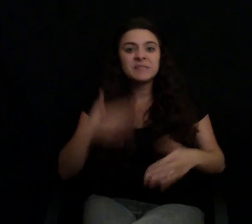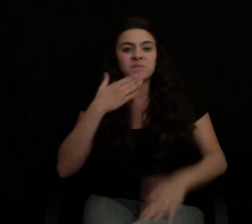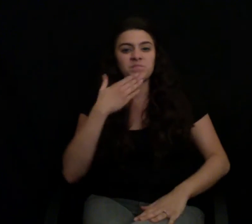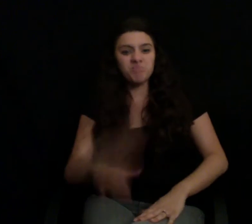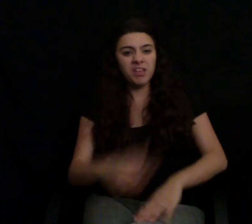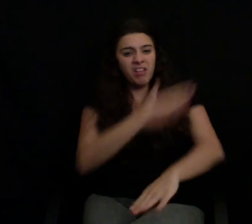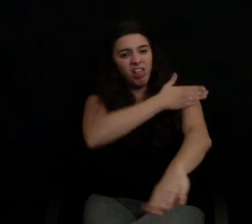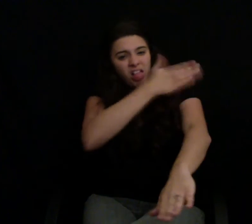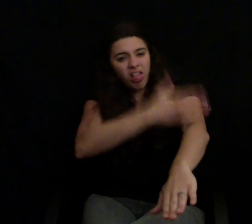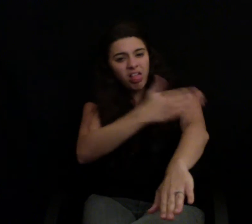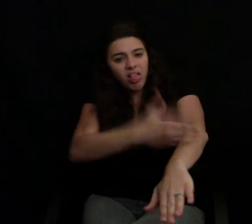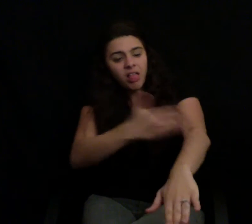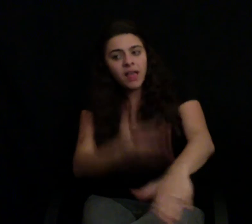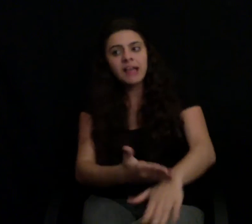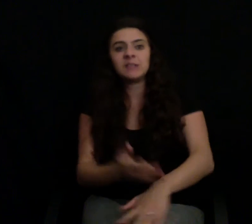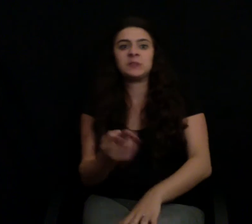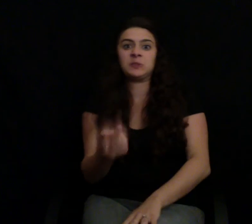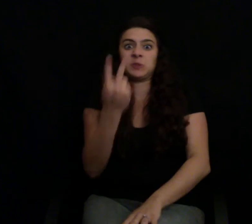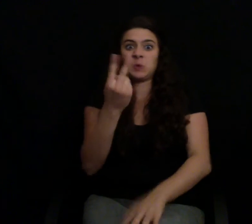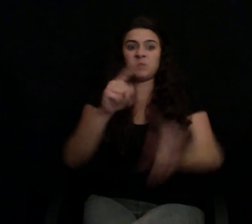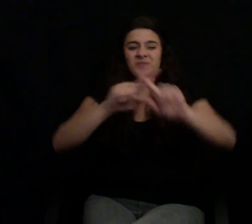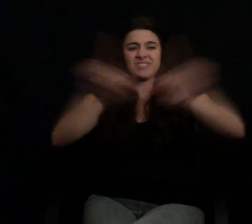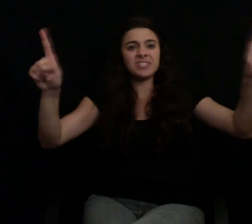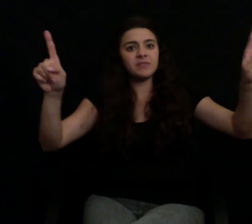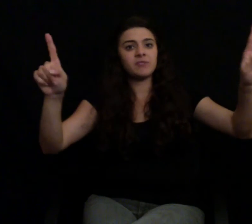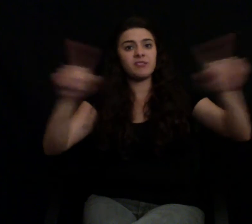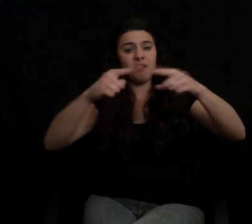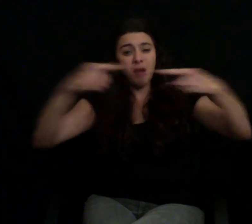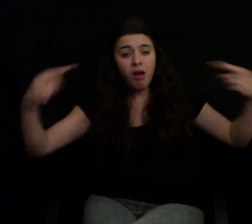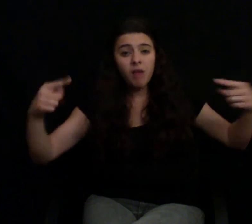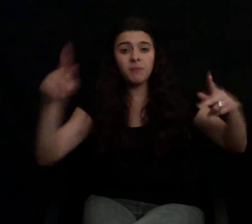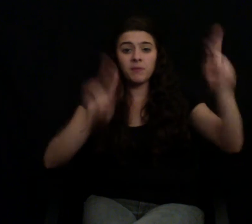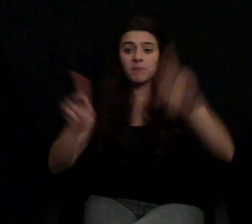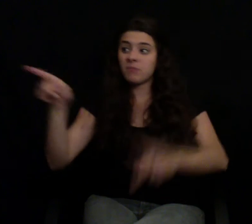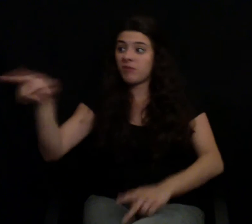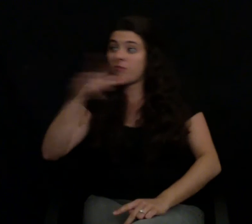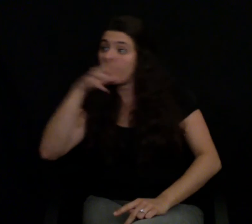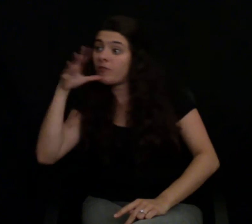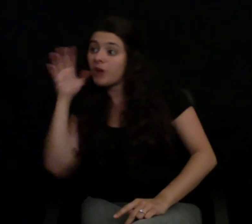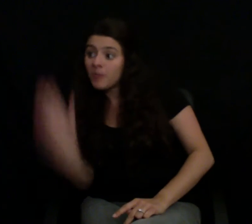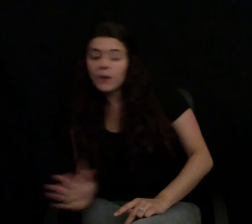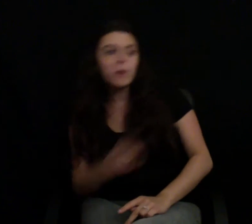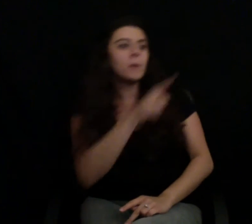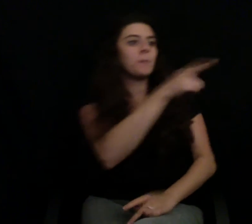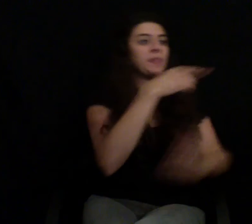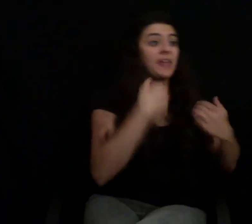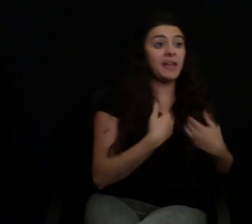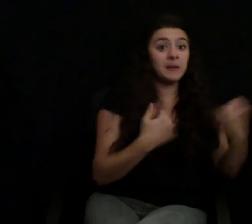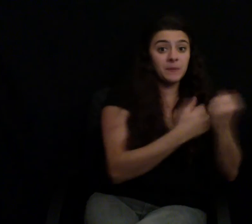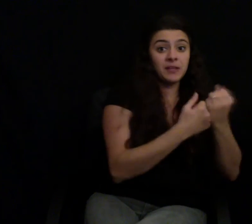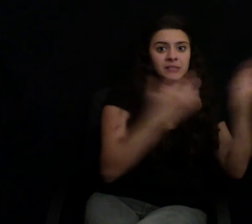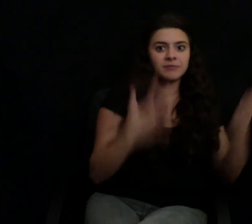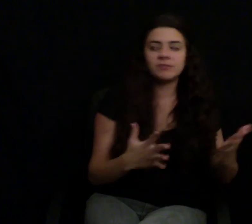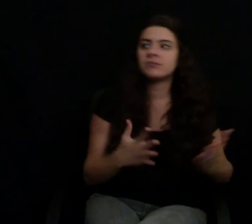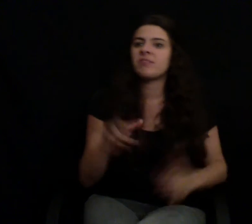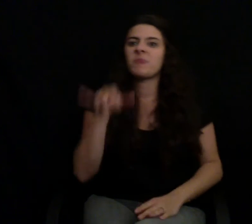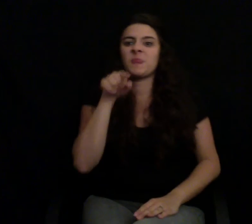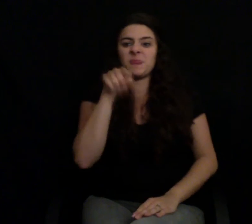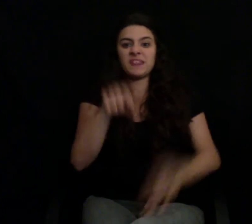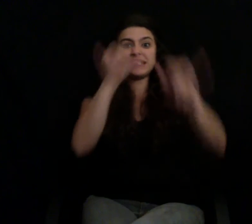entire career to animal welfare. You know, Craig and I talked about how the media, you know, the way it's pitched, the way the industry